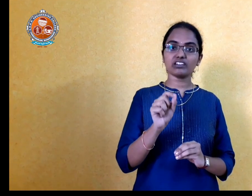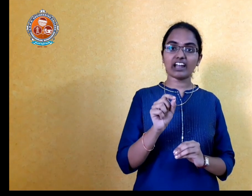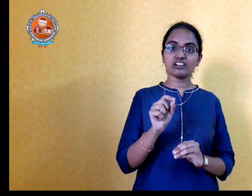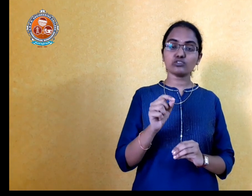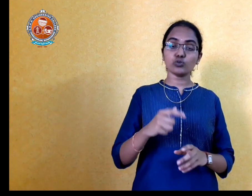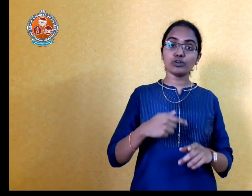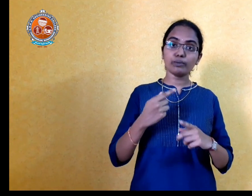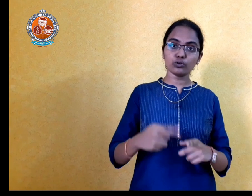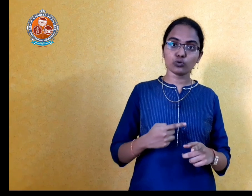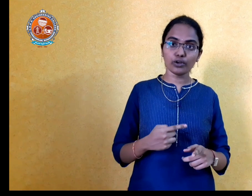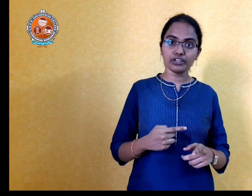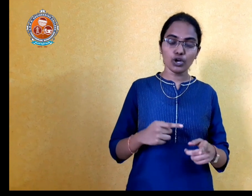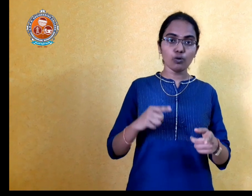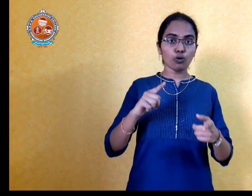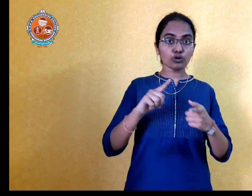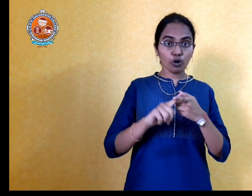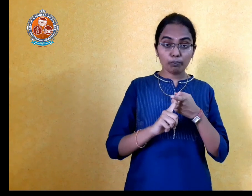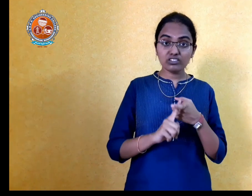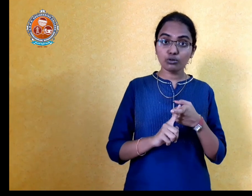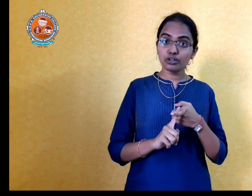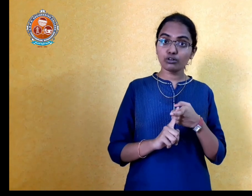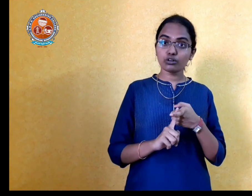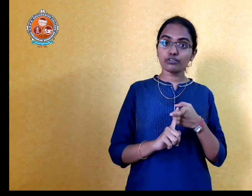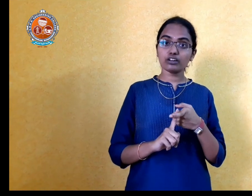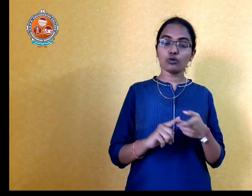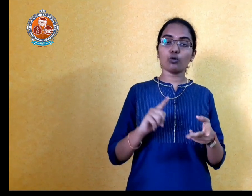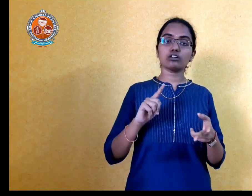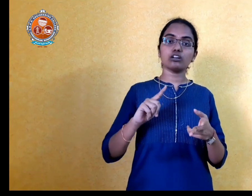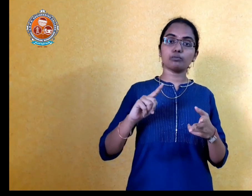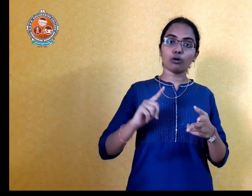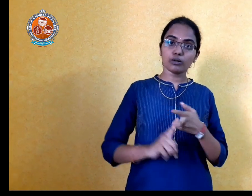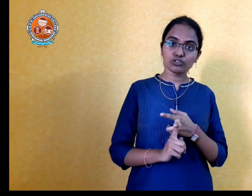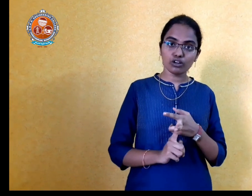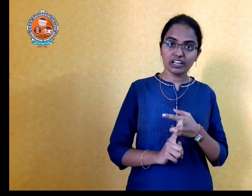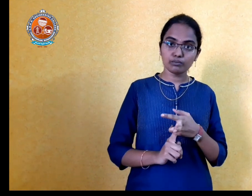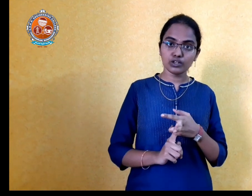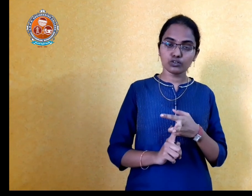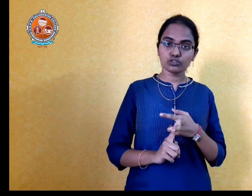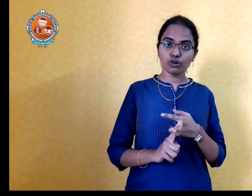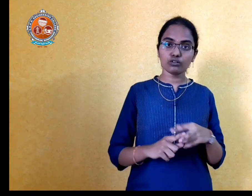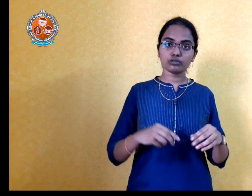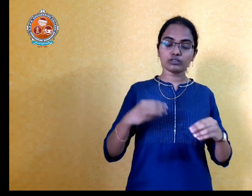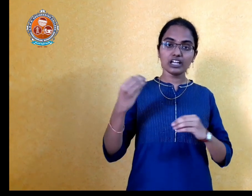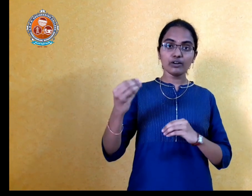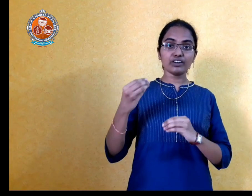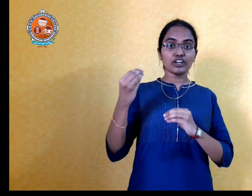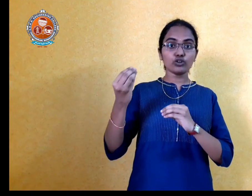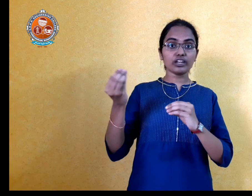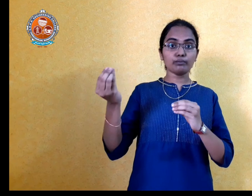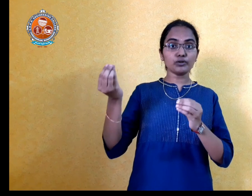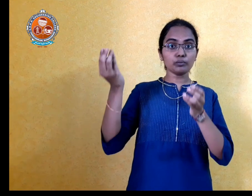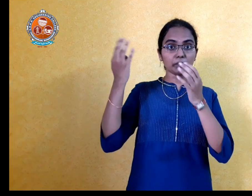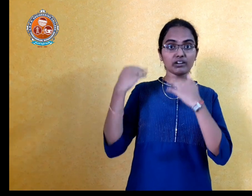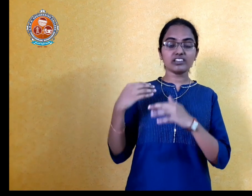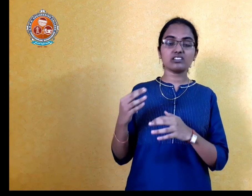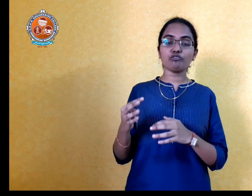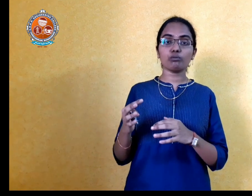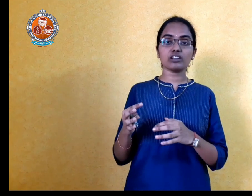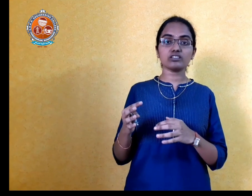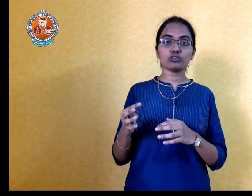grand test, you will be knowing what topics you did not prepare, what problems you are unable to solve, whether you are able to memorize the formulas or